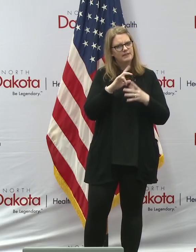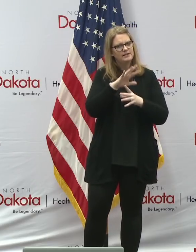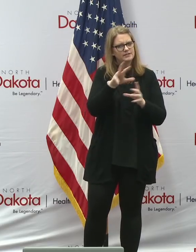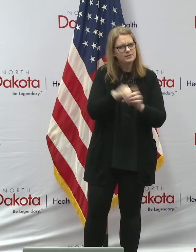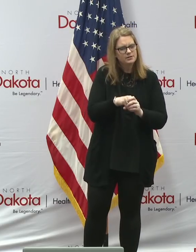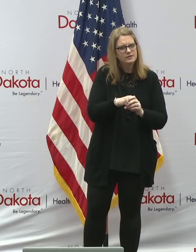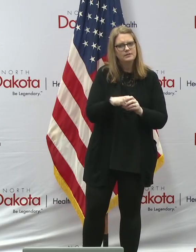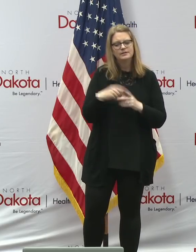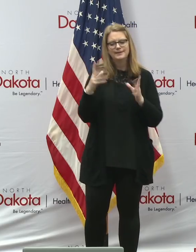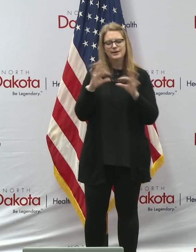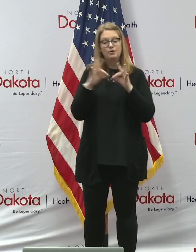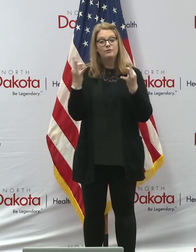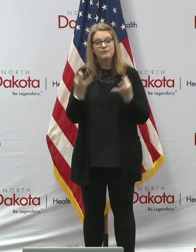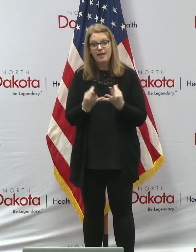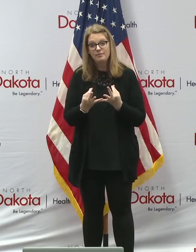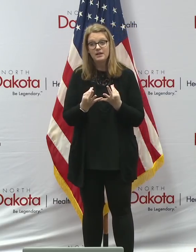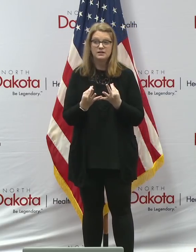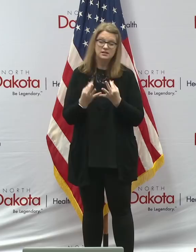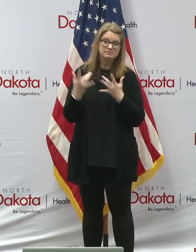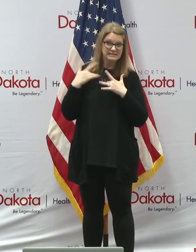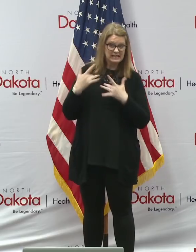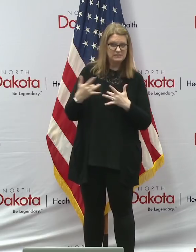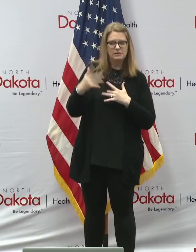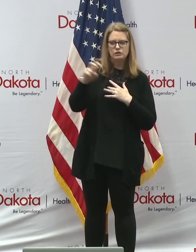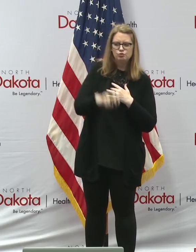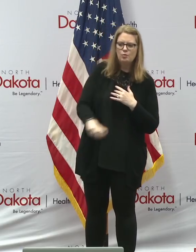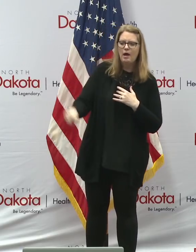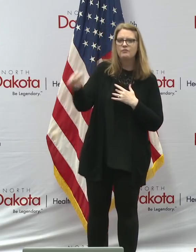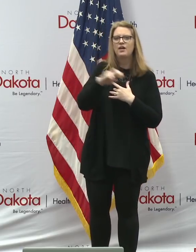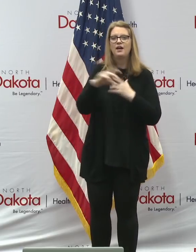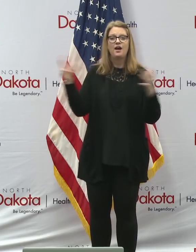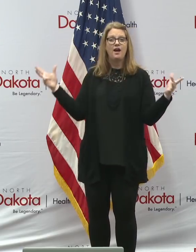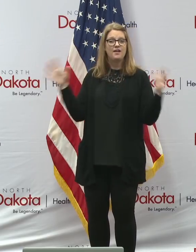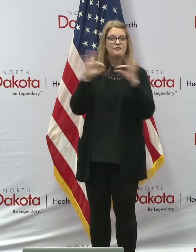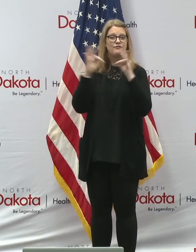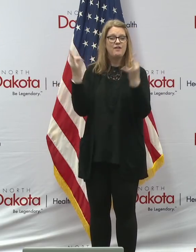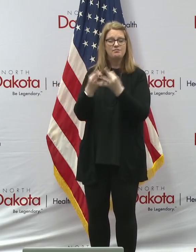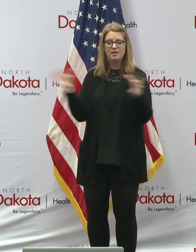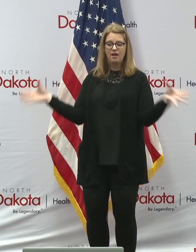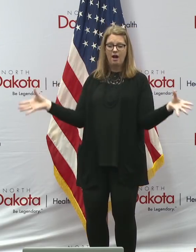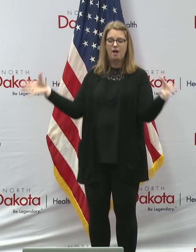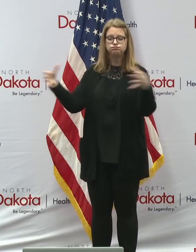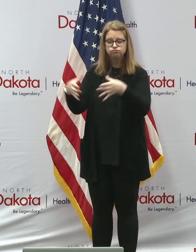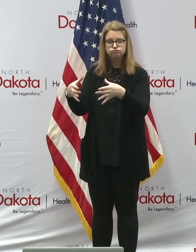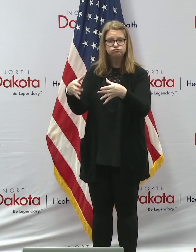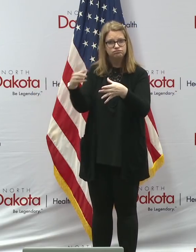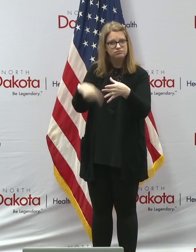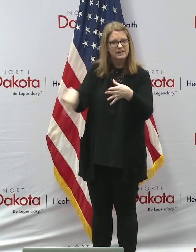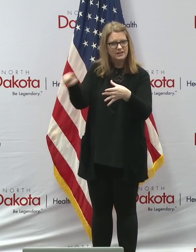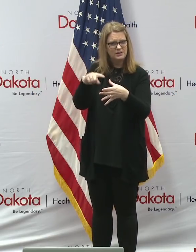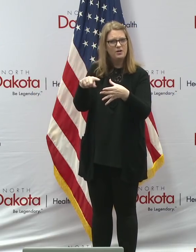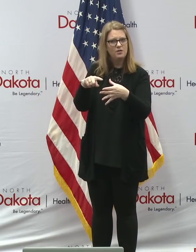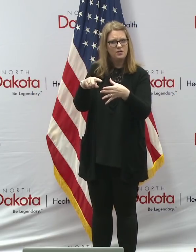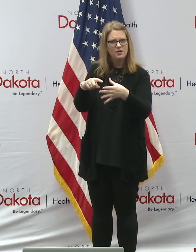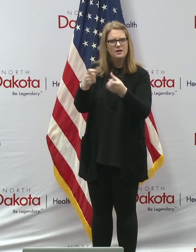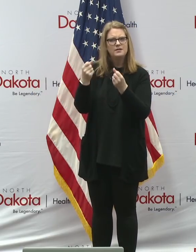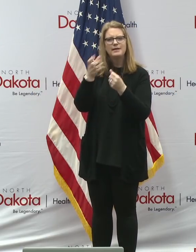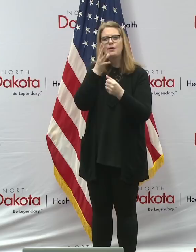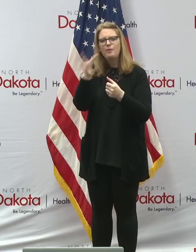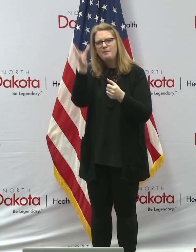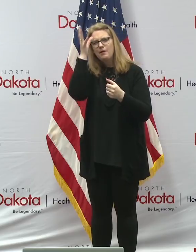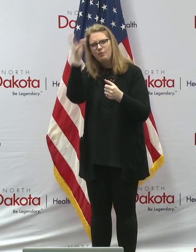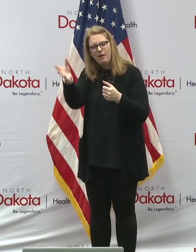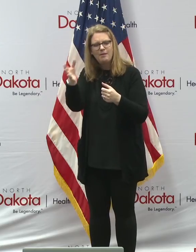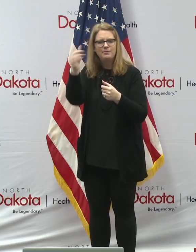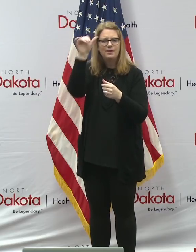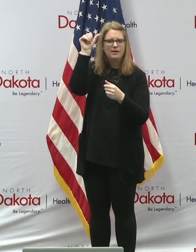Many times this does mean traveling and being with relatives, being together as family, particularly in a multi-generational way. We know that that's going to